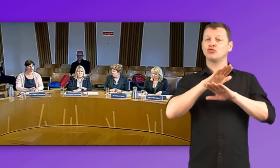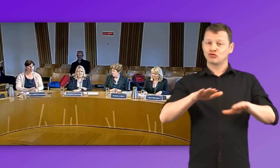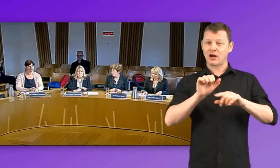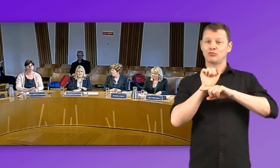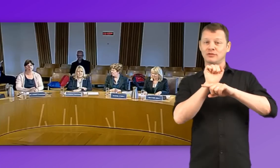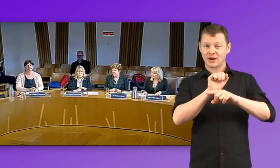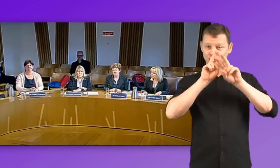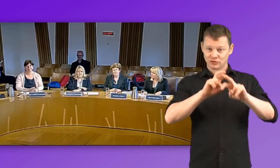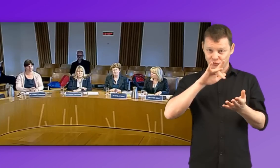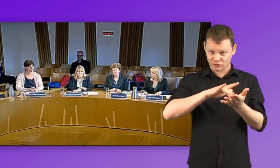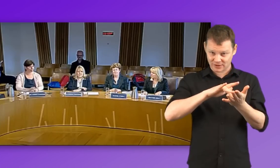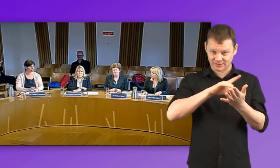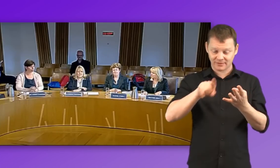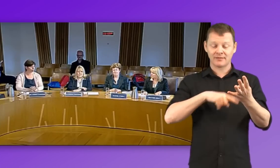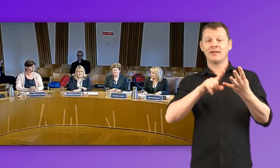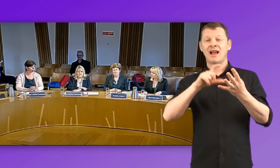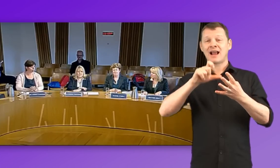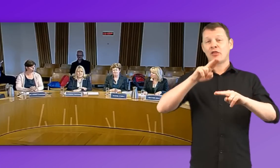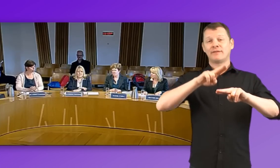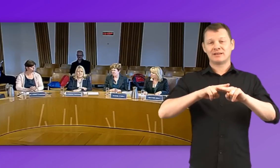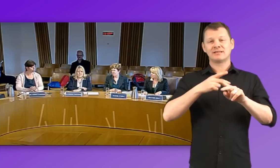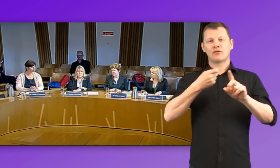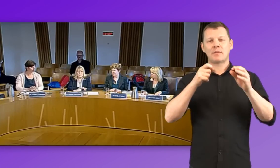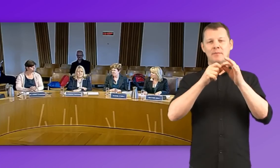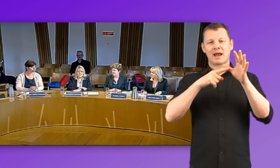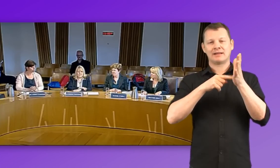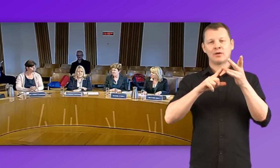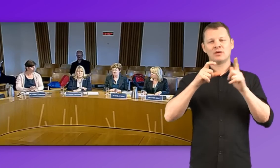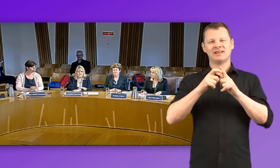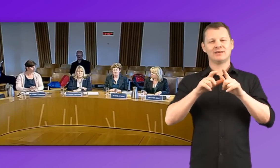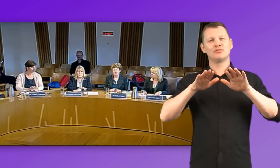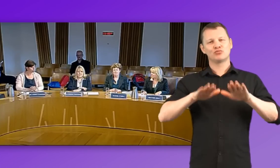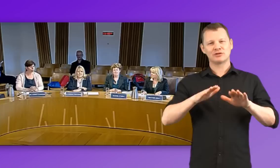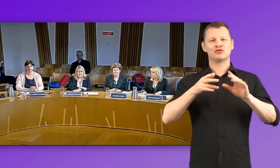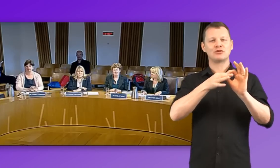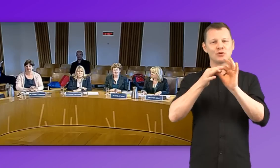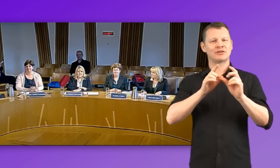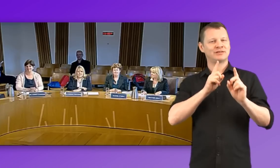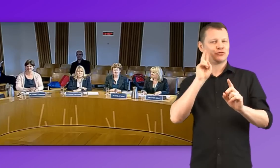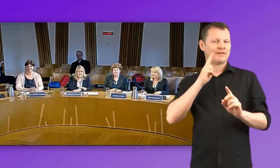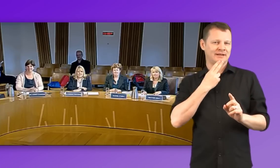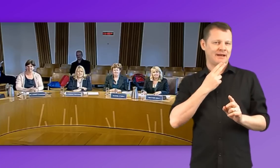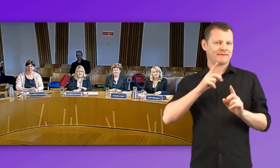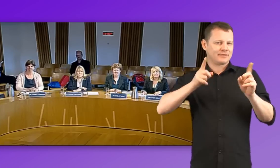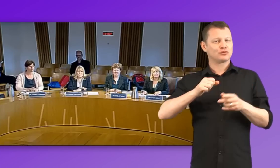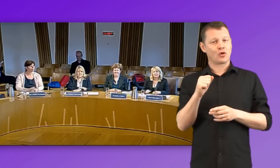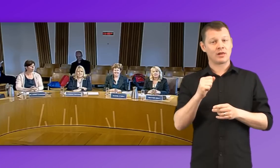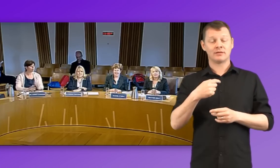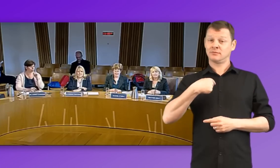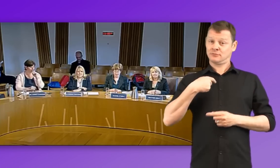Catherine Finiston, British Association of Teachers of the Deaf Scotland. Excuse me. Can I welcome all of you this morning